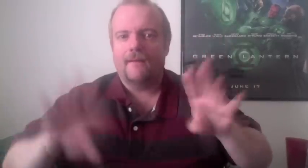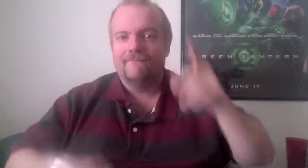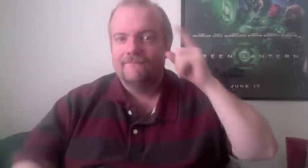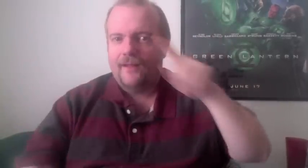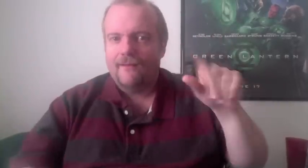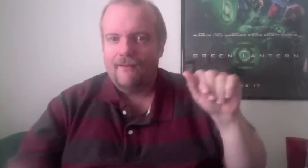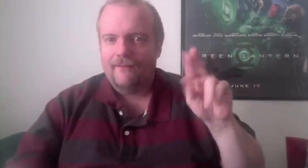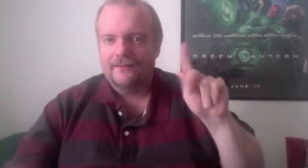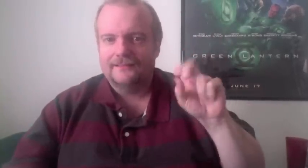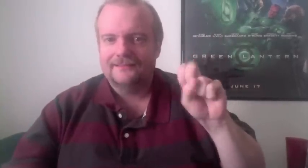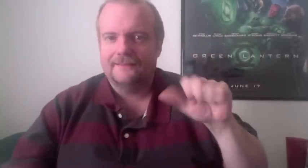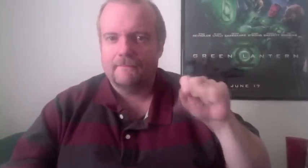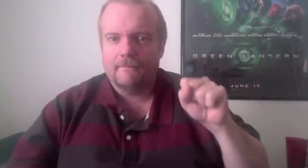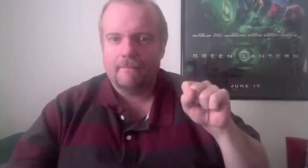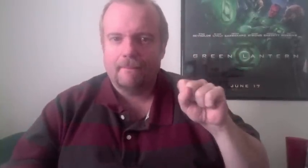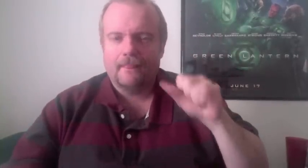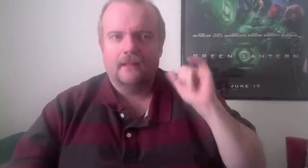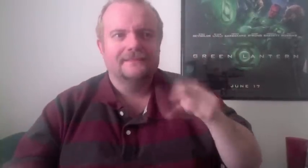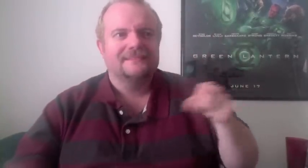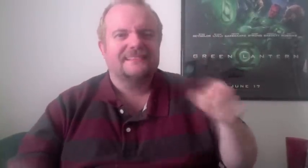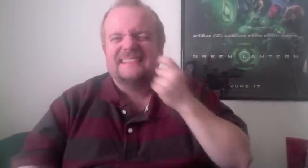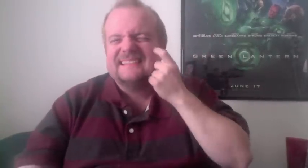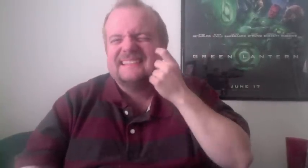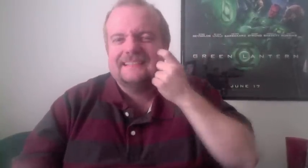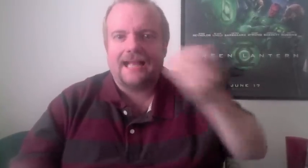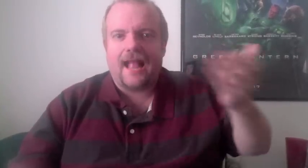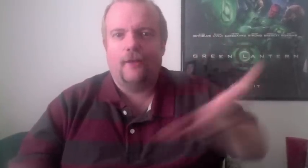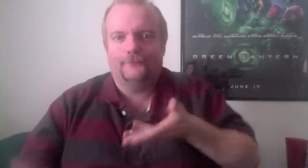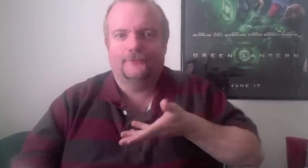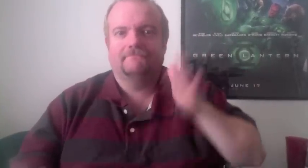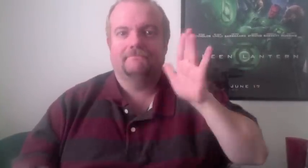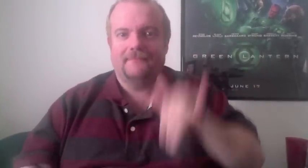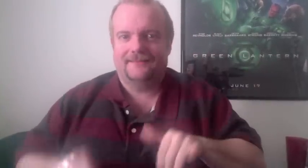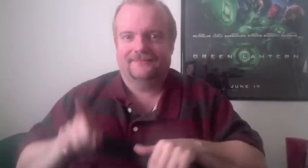dog didn't do it. That is the actual day that I became certain that the shop was haunted.